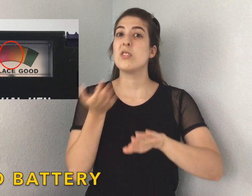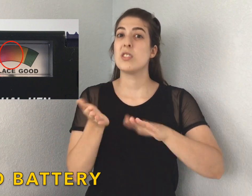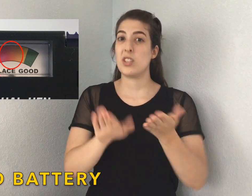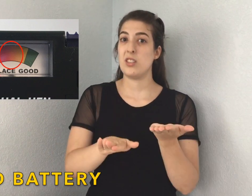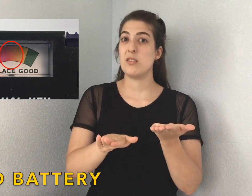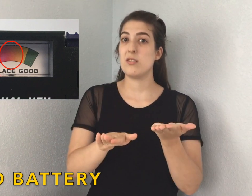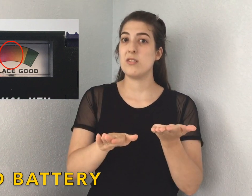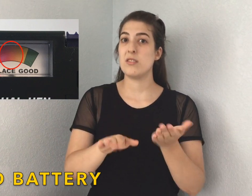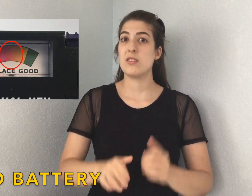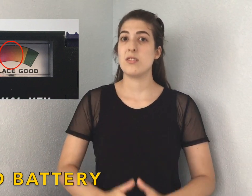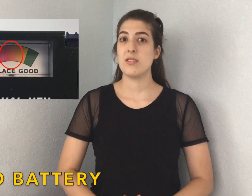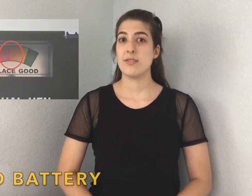Used battery.